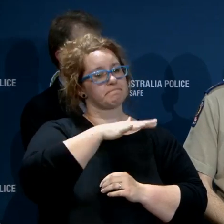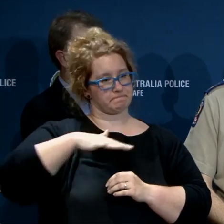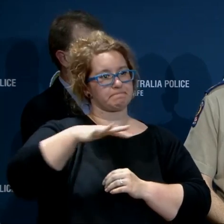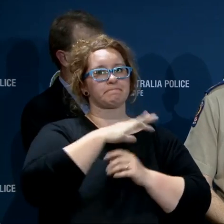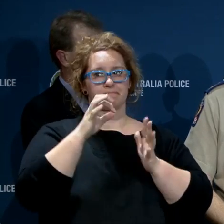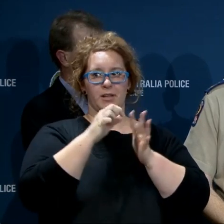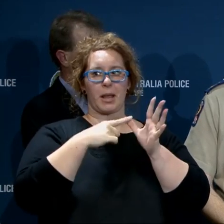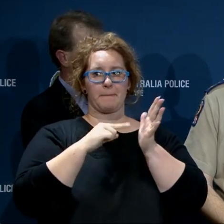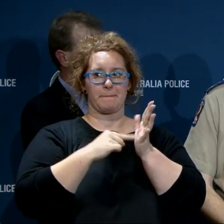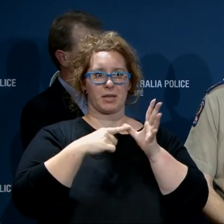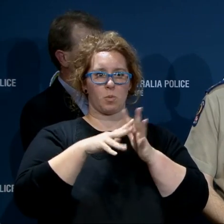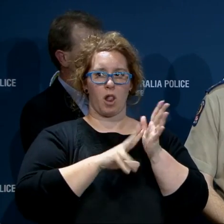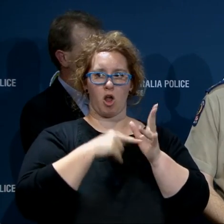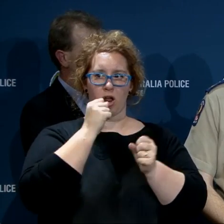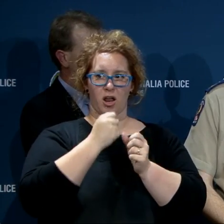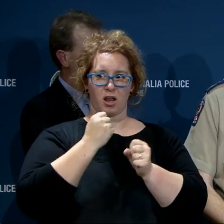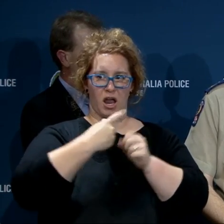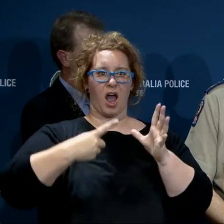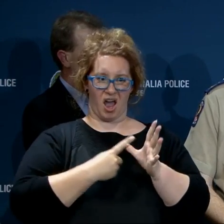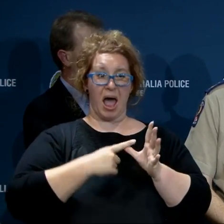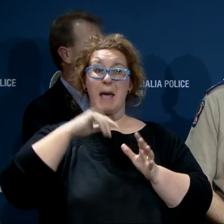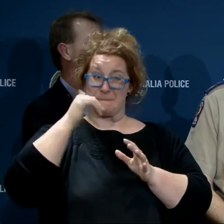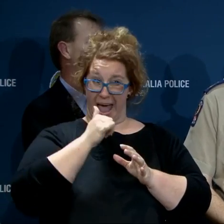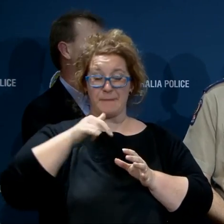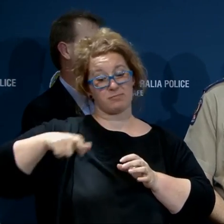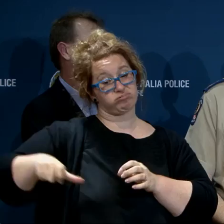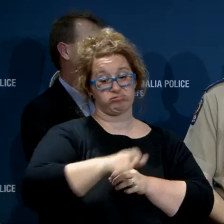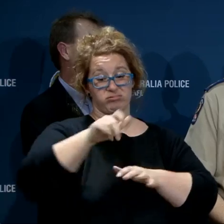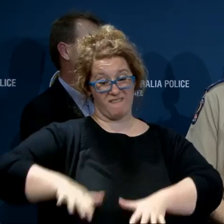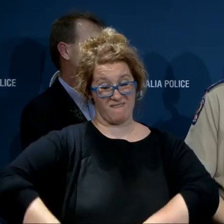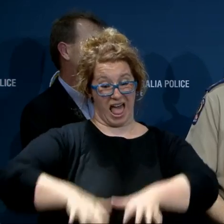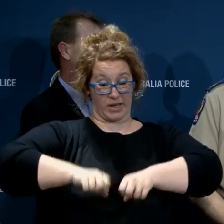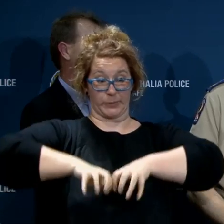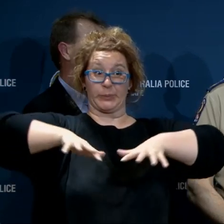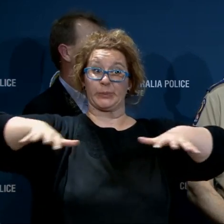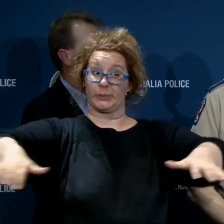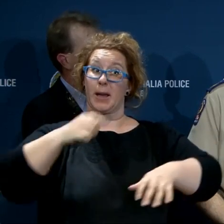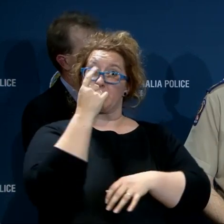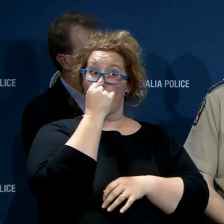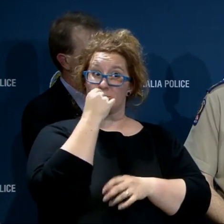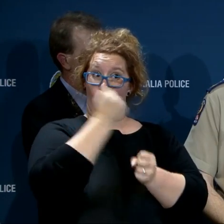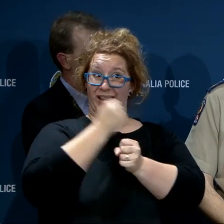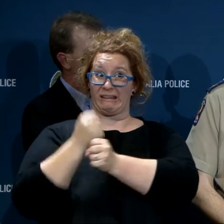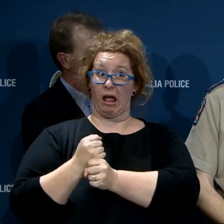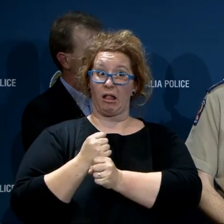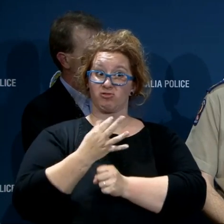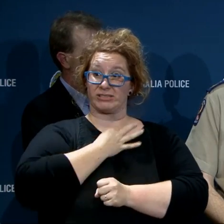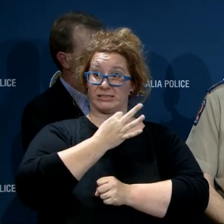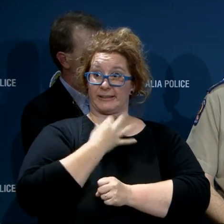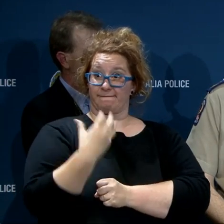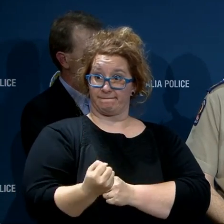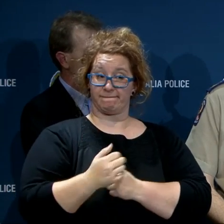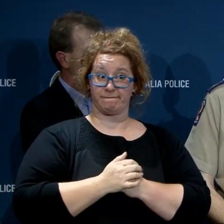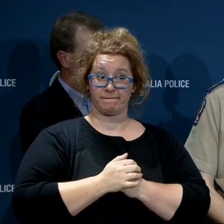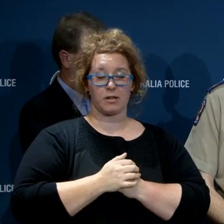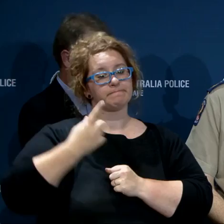banks with the inflow of waters down the various creek systems. At this stage we have crews on scene and they are keeping